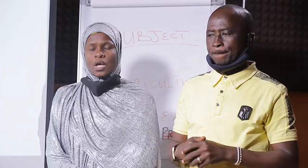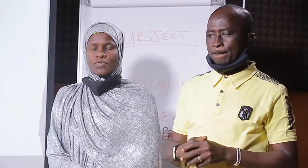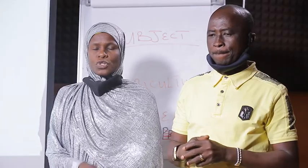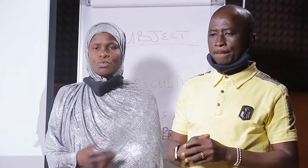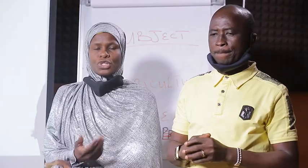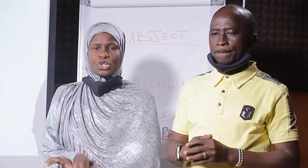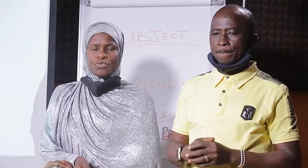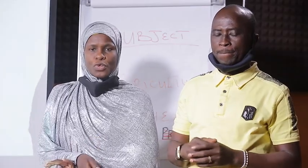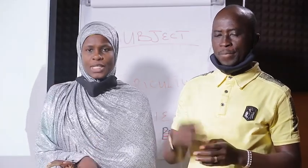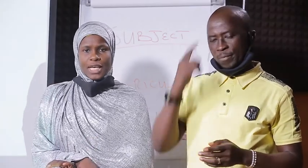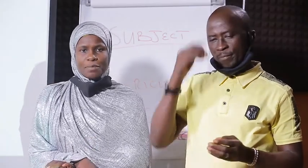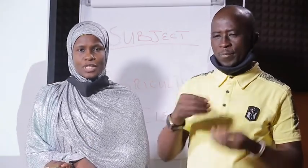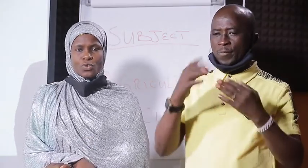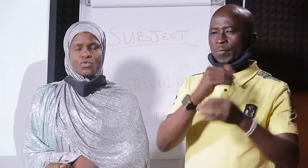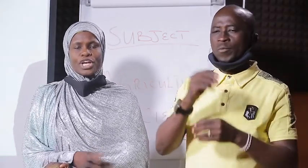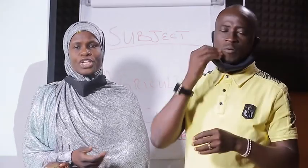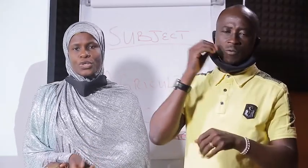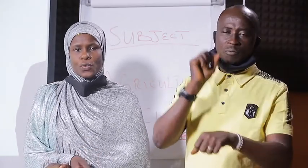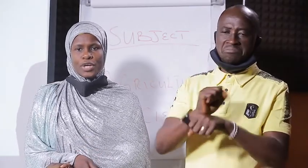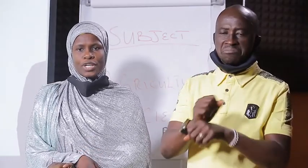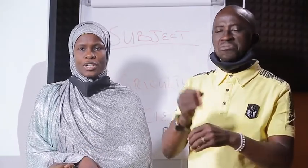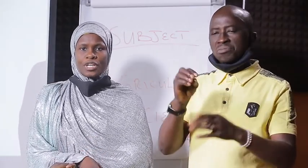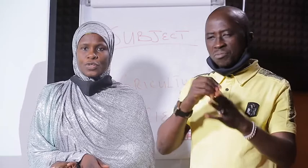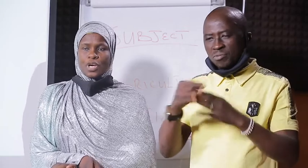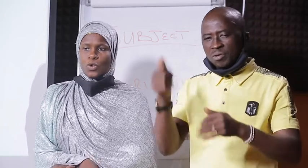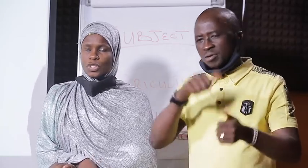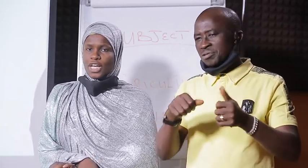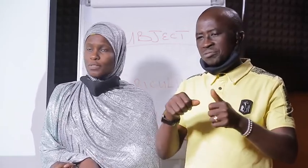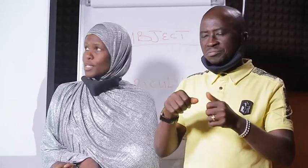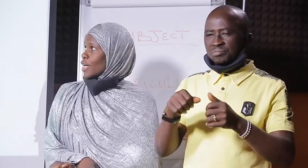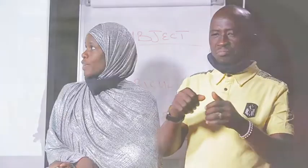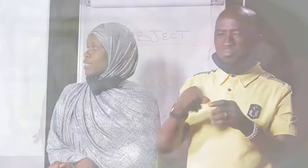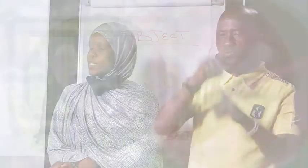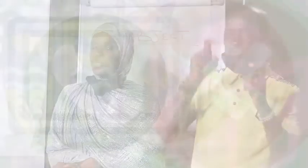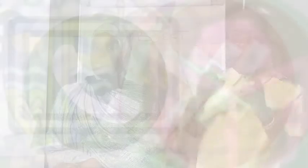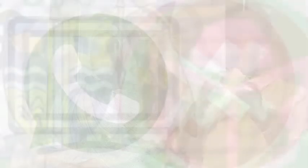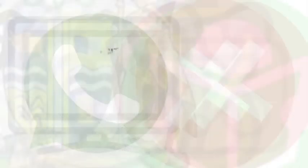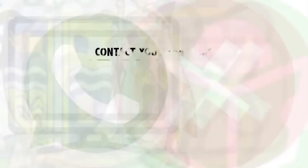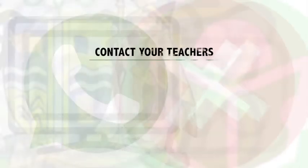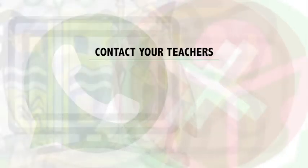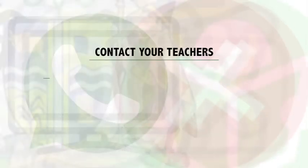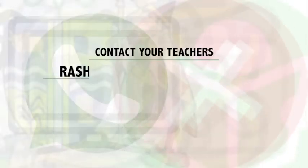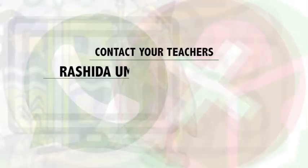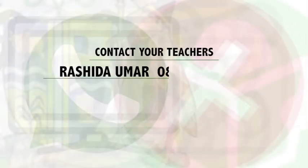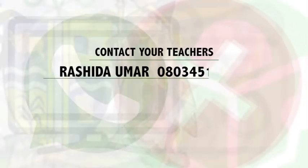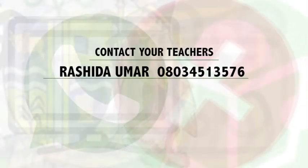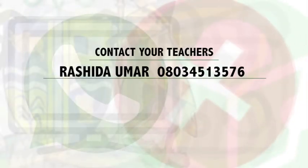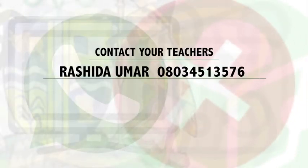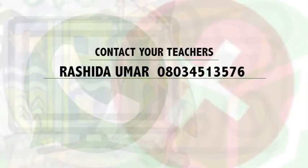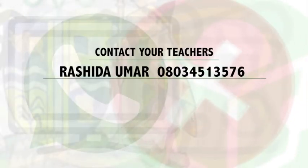For submission of your assignment or for any inquiry, you can contact me at this number. I